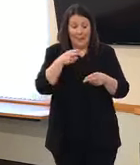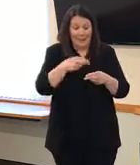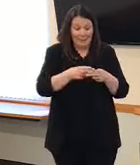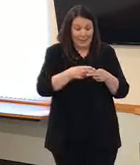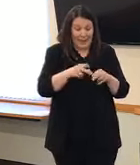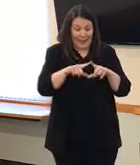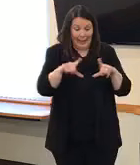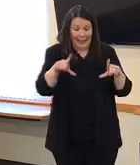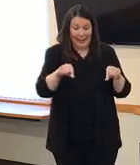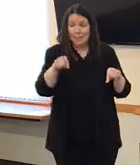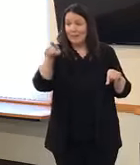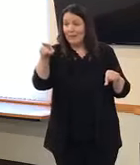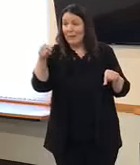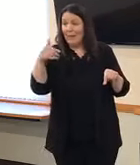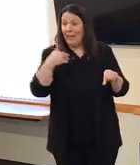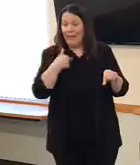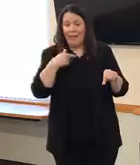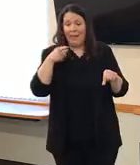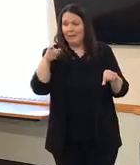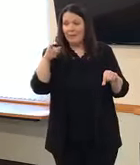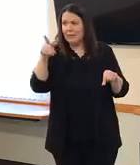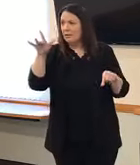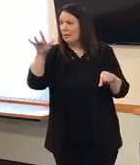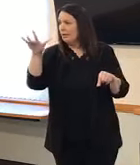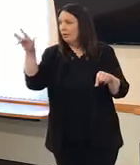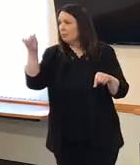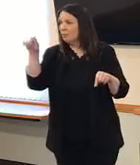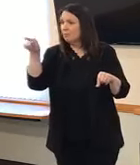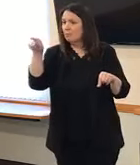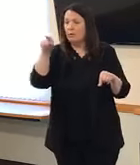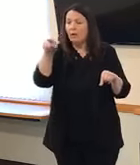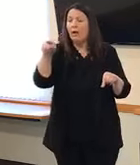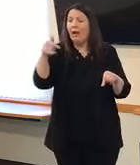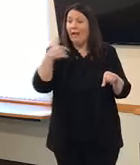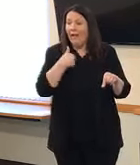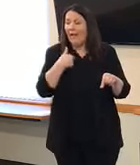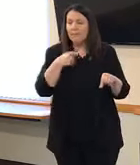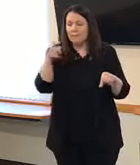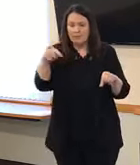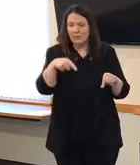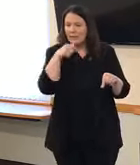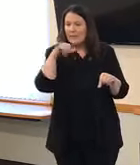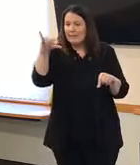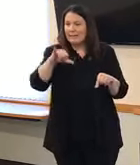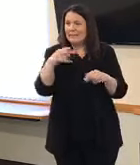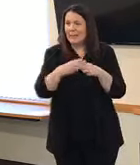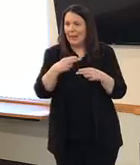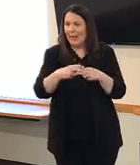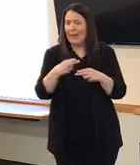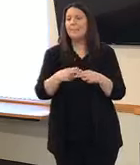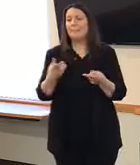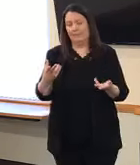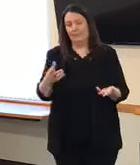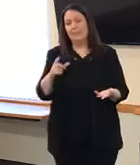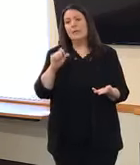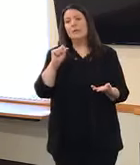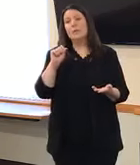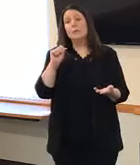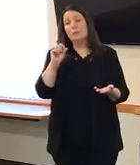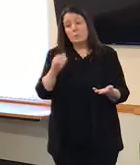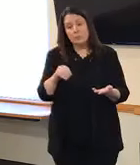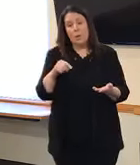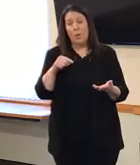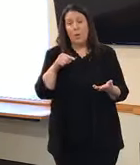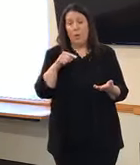on their coupon. And this again goes to the supply issues that we're seeing. If individuals are over purchasing items that are